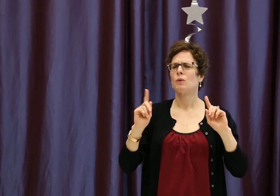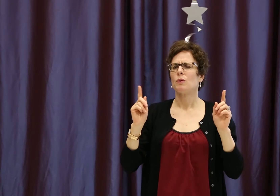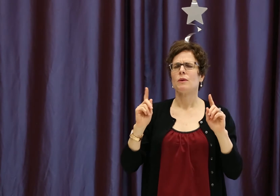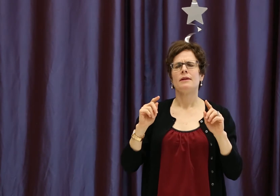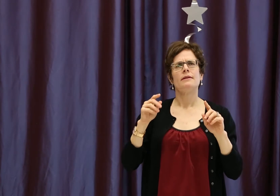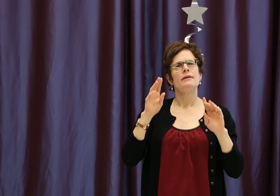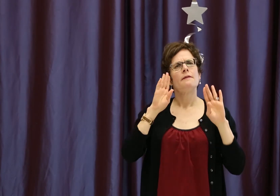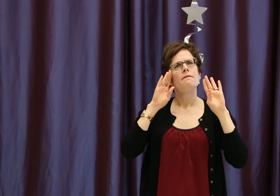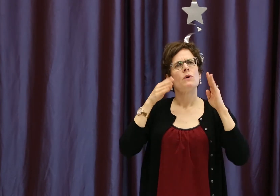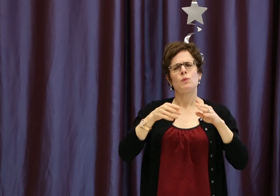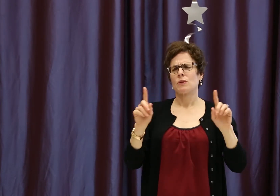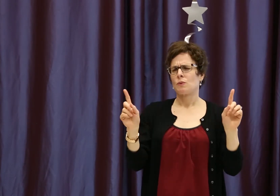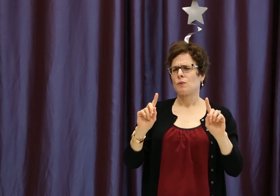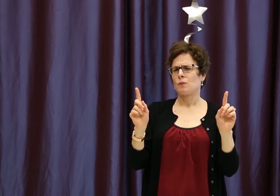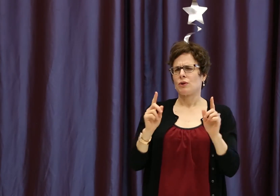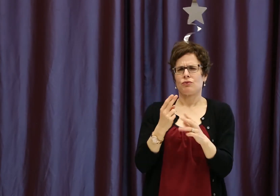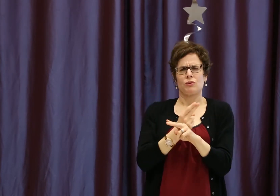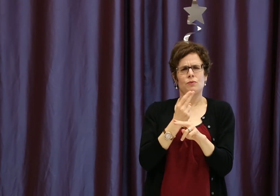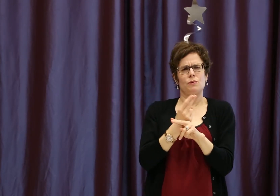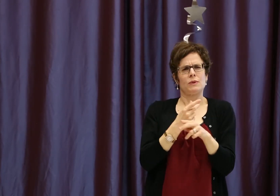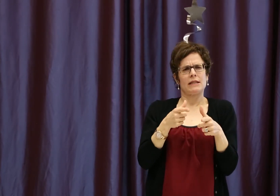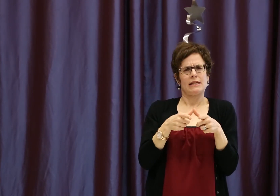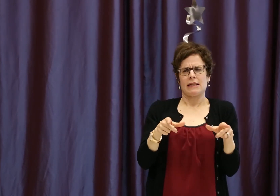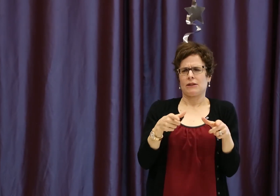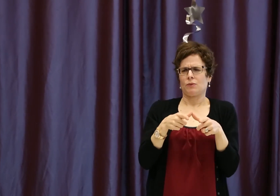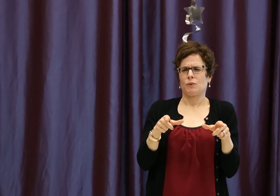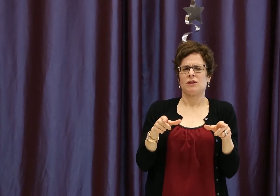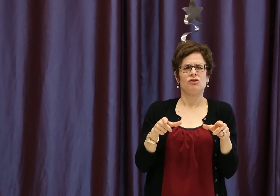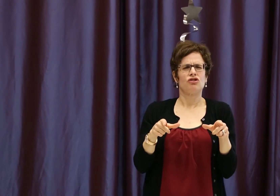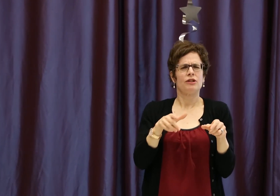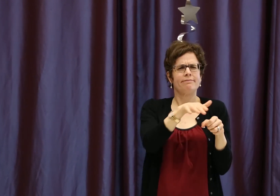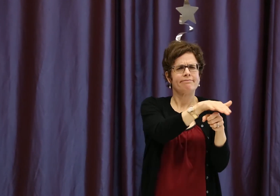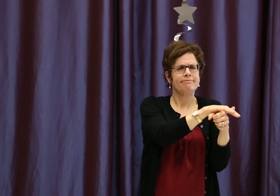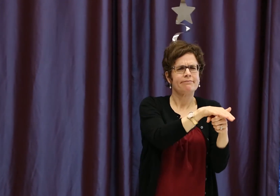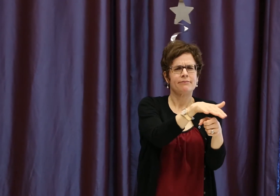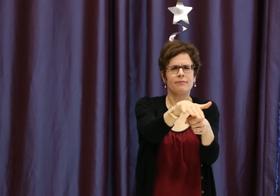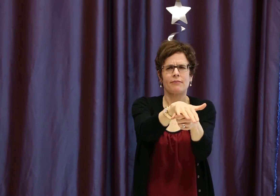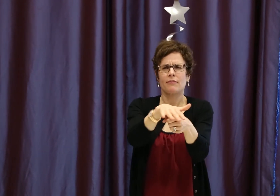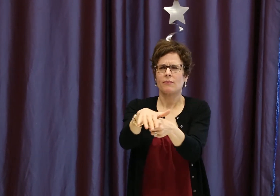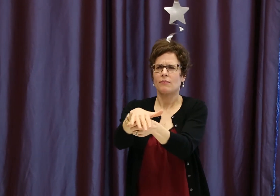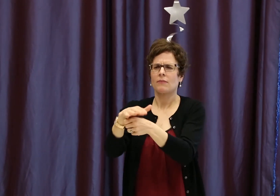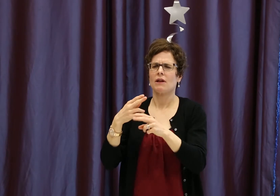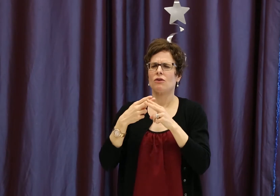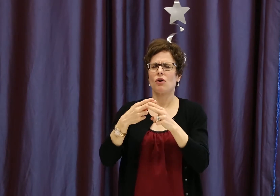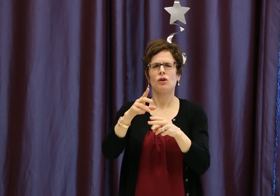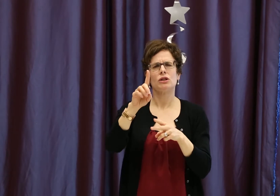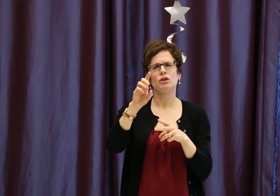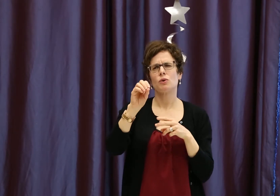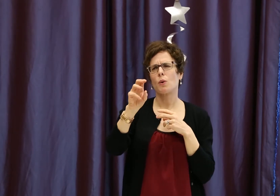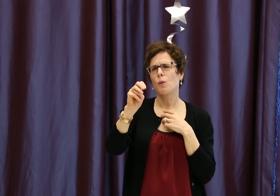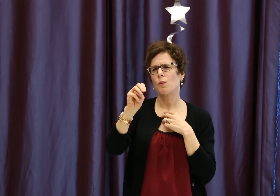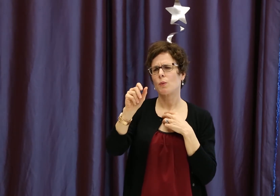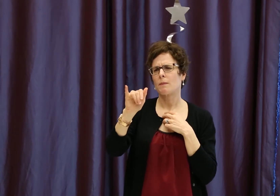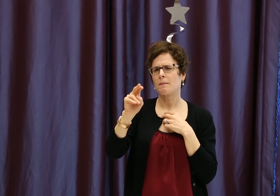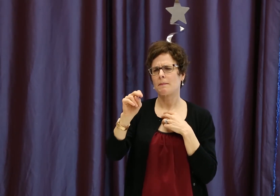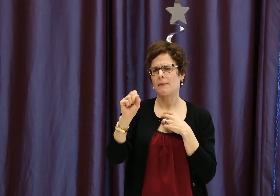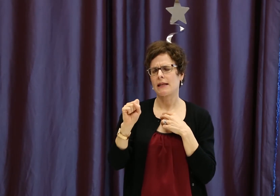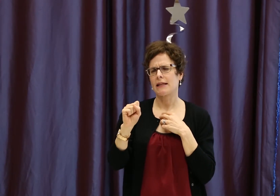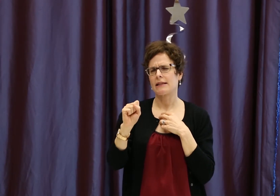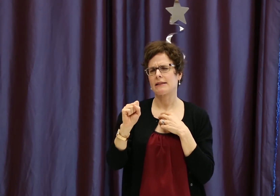is quite flexible, it's quite dynamic, it looks at where the language is being used, and different domains of where the language